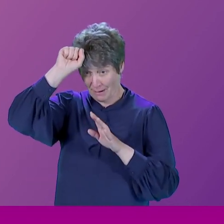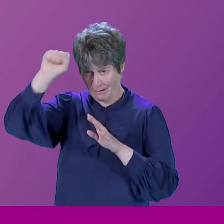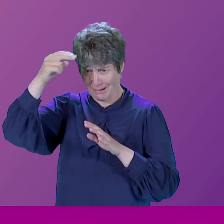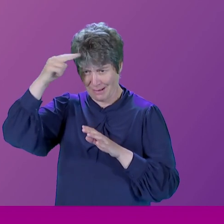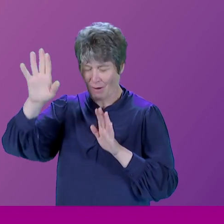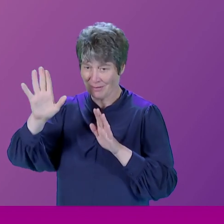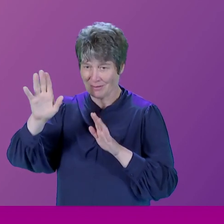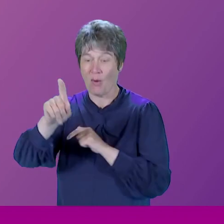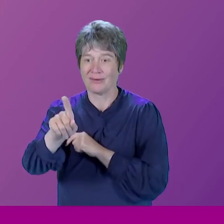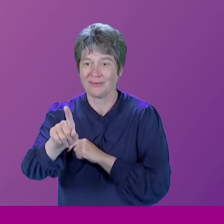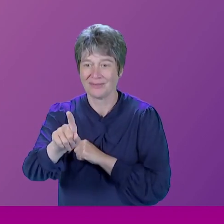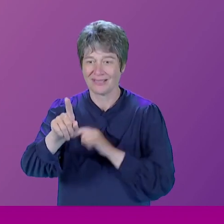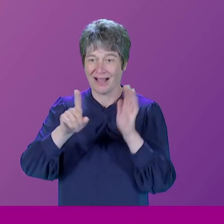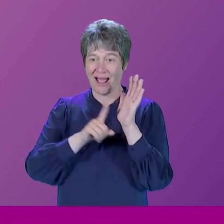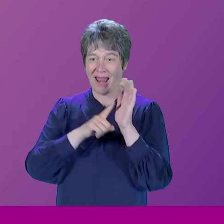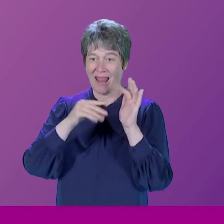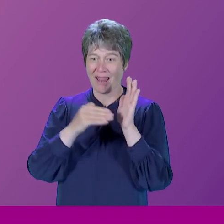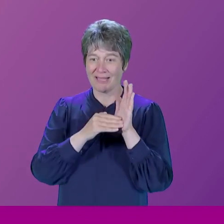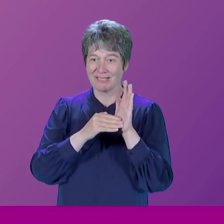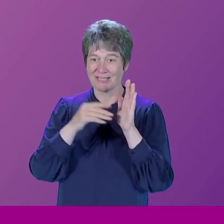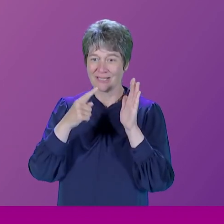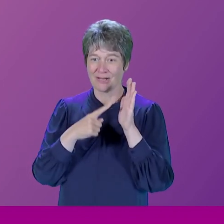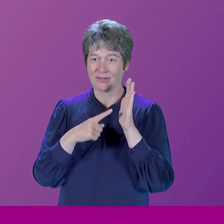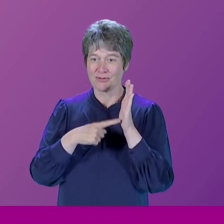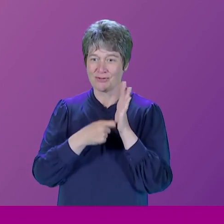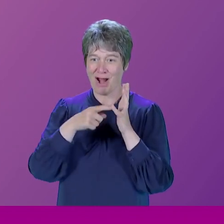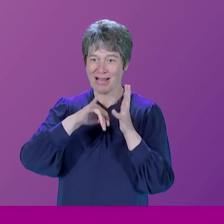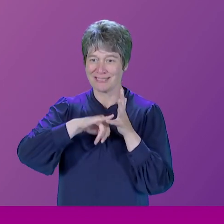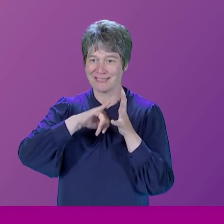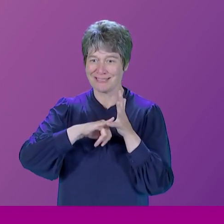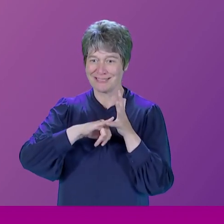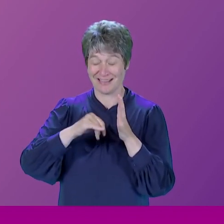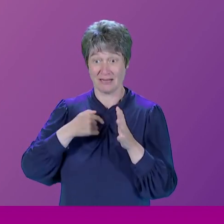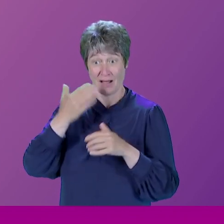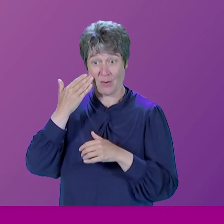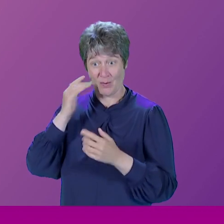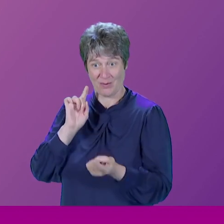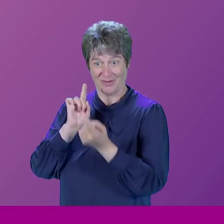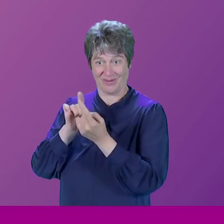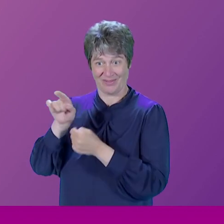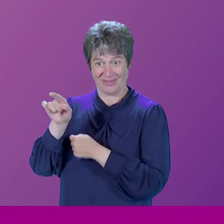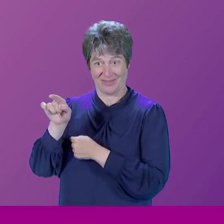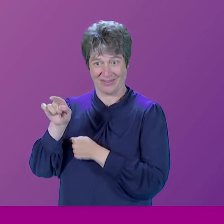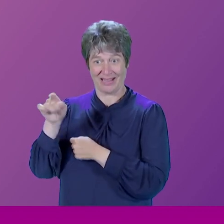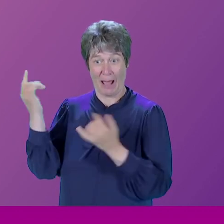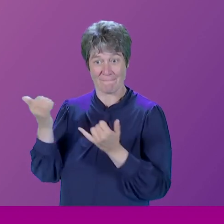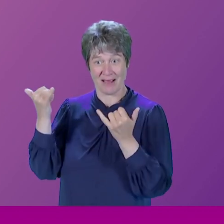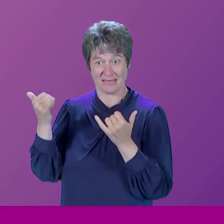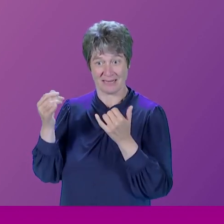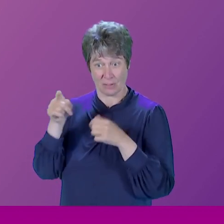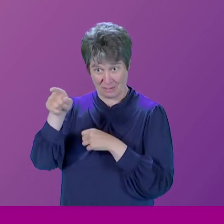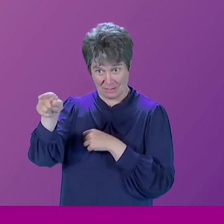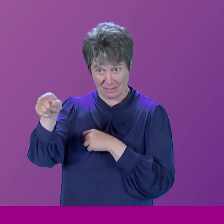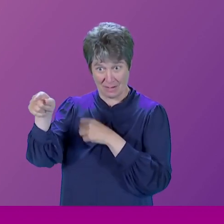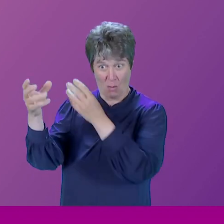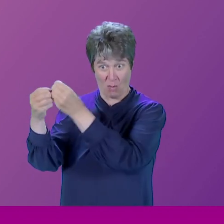but I bumped into her the other day at a party, and she was there with her husband. She was there with her two lovely teenage daughters. I thought,